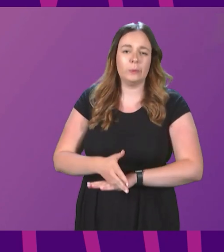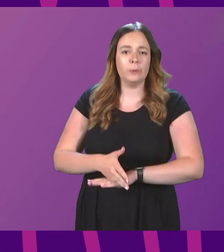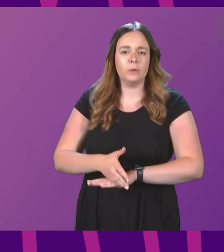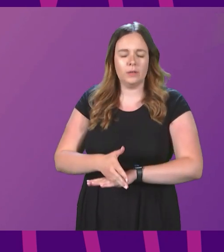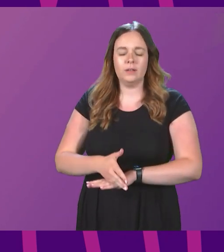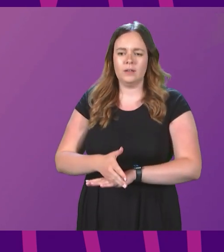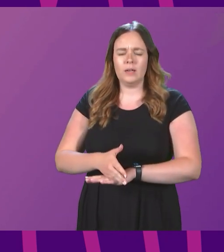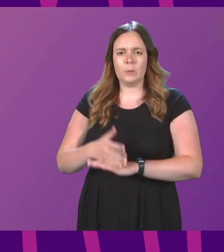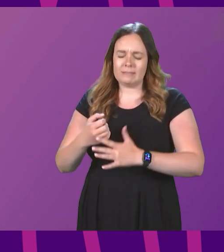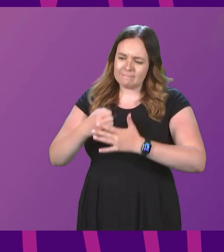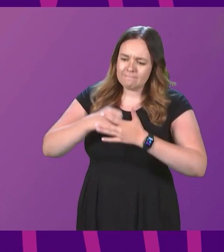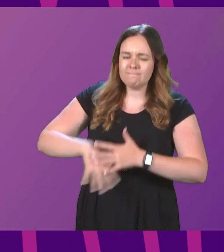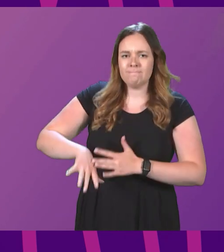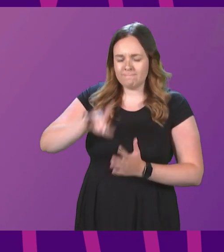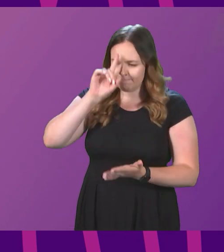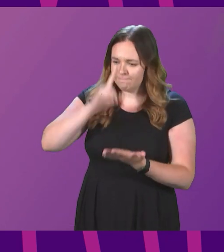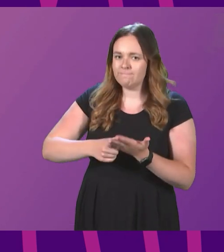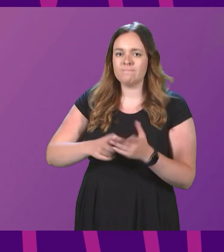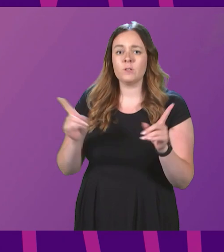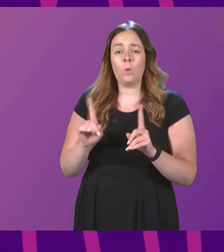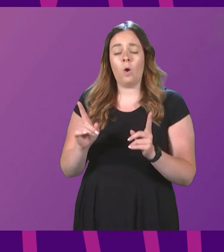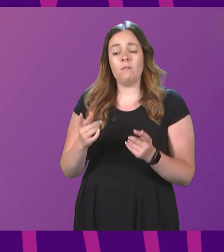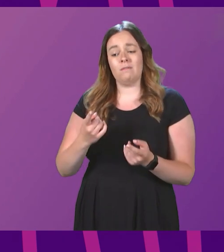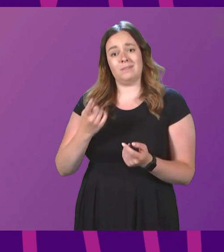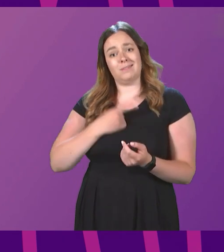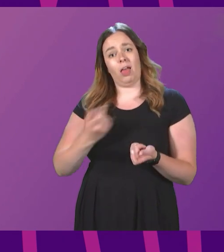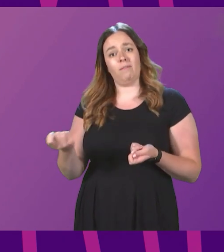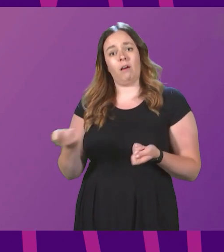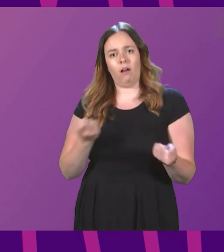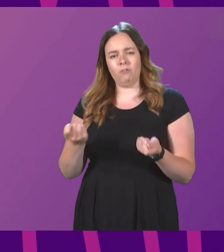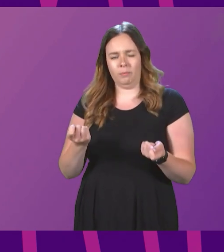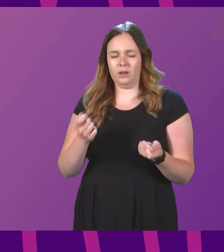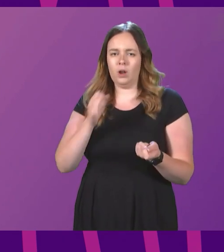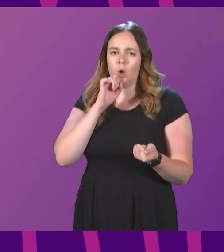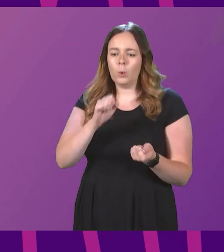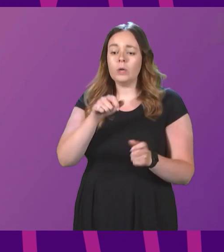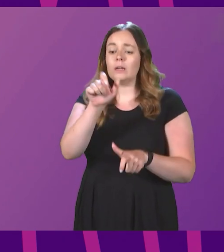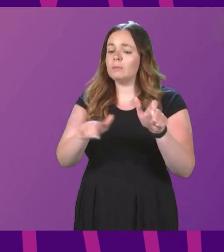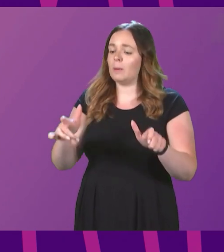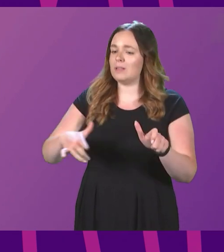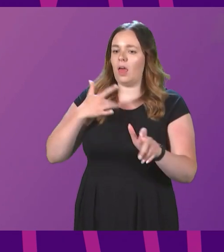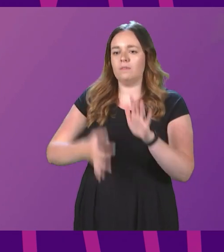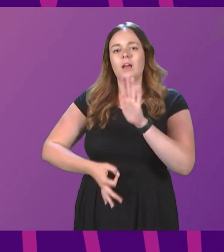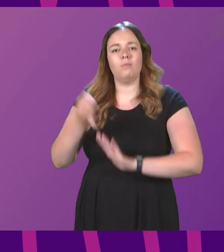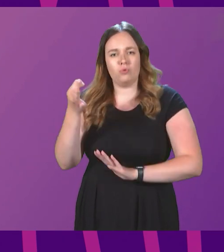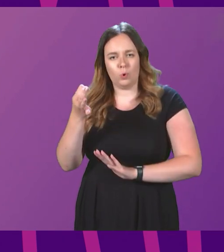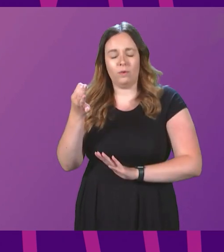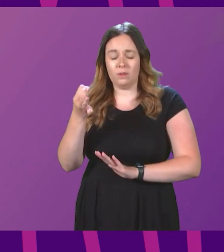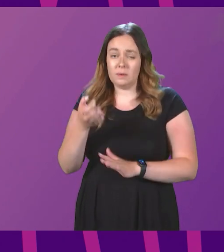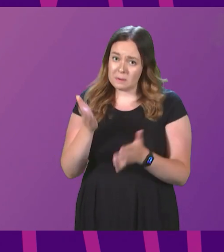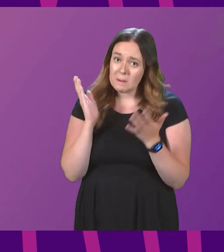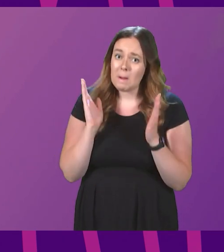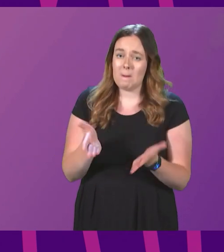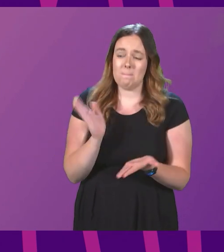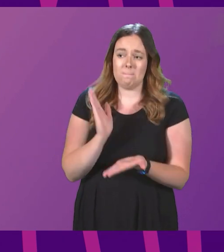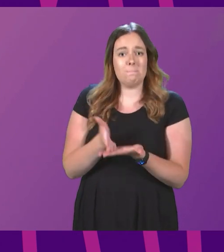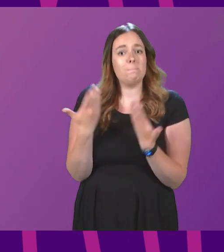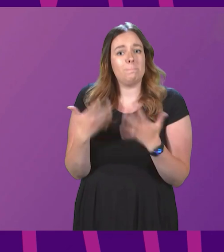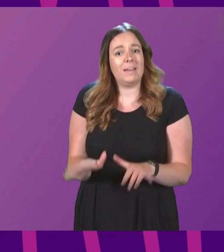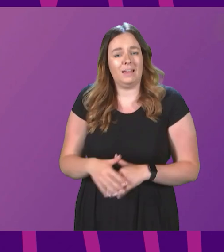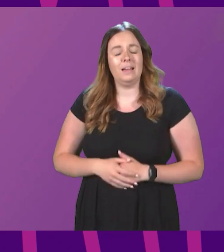was rooted in the belief that self-government would improve the lives of those who live here, and so it has proved.